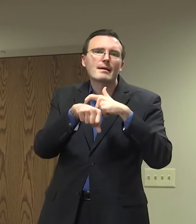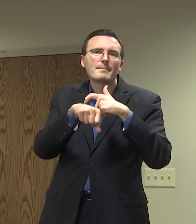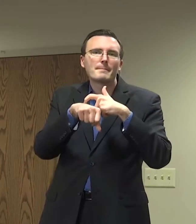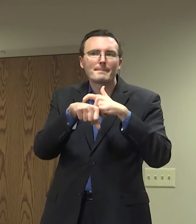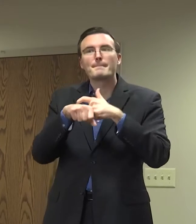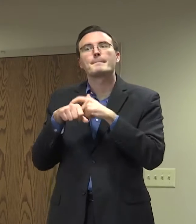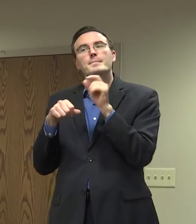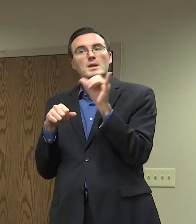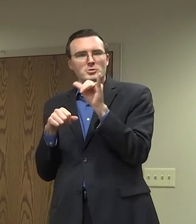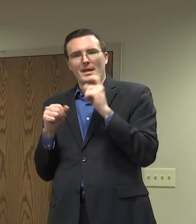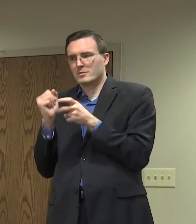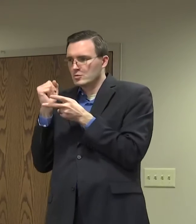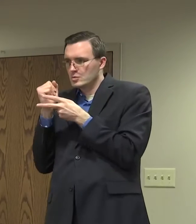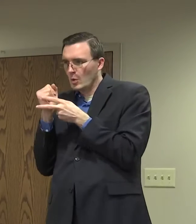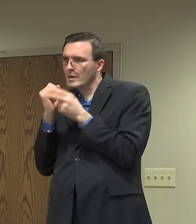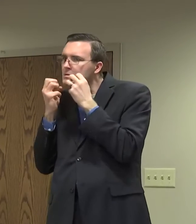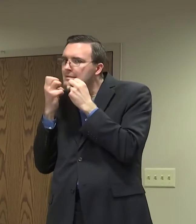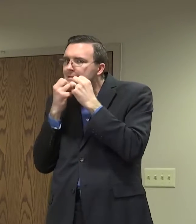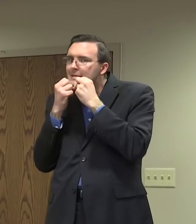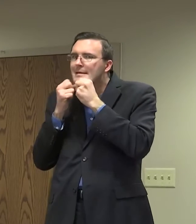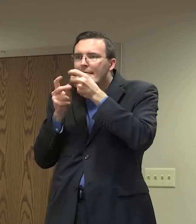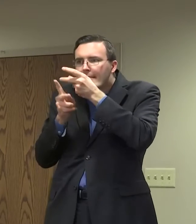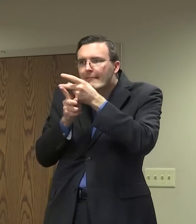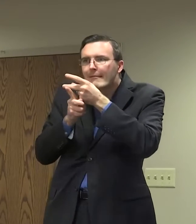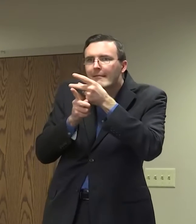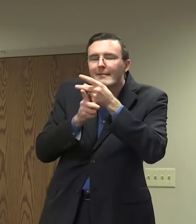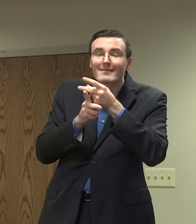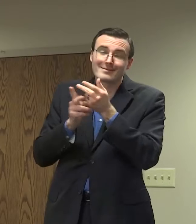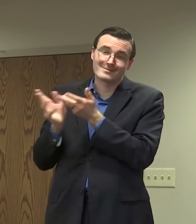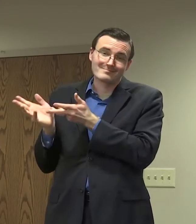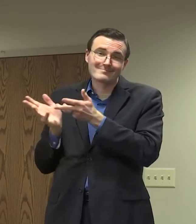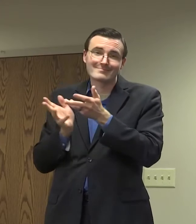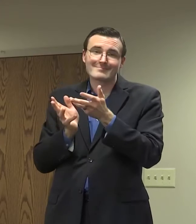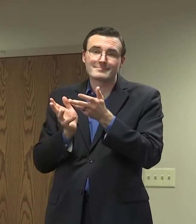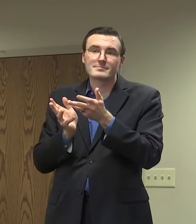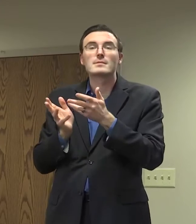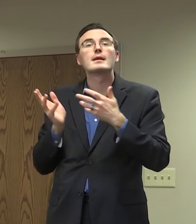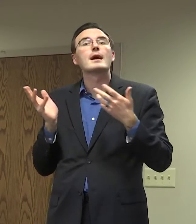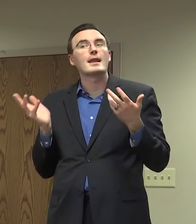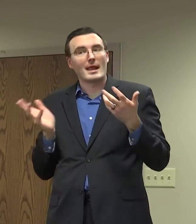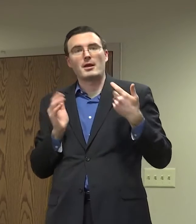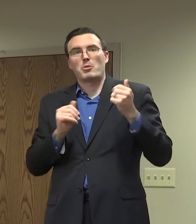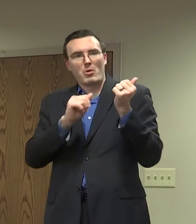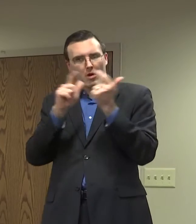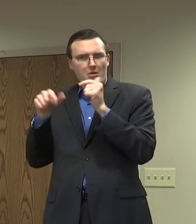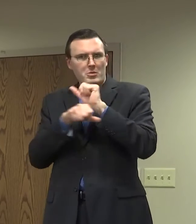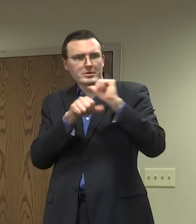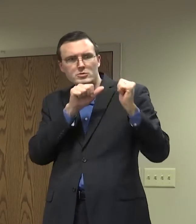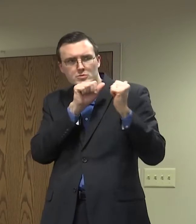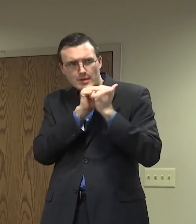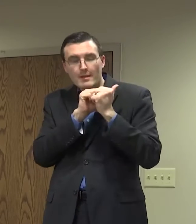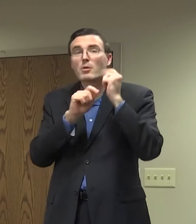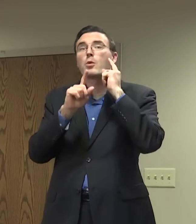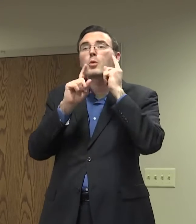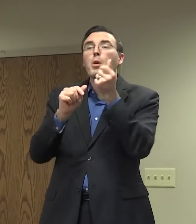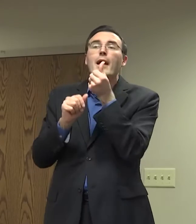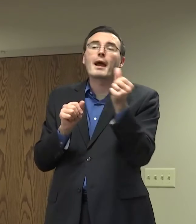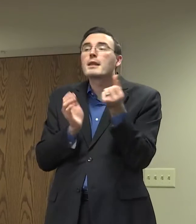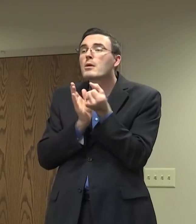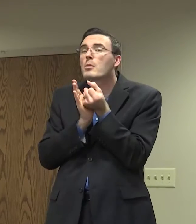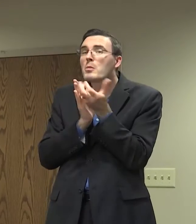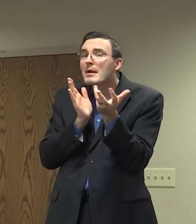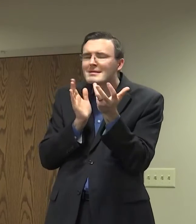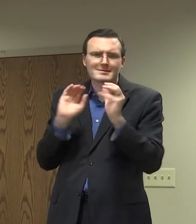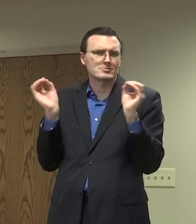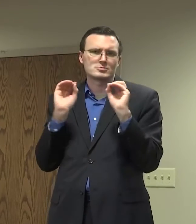helped us both good news on this. They produced the bonus doses. So all clinics are working not to waste and a dose